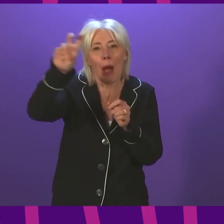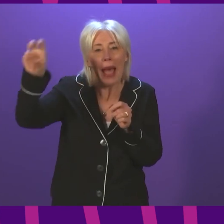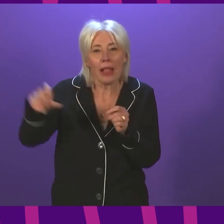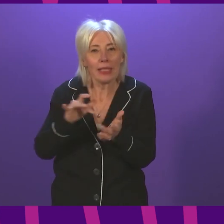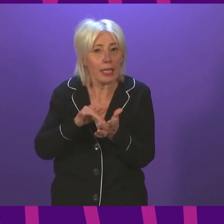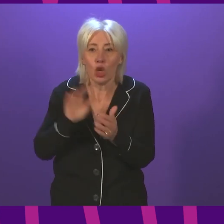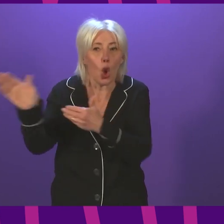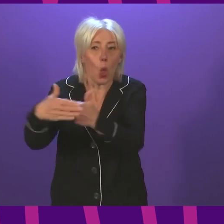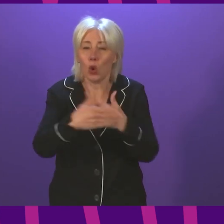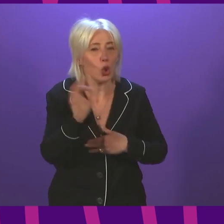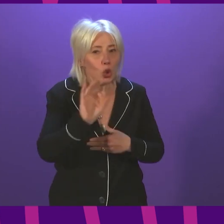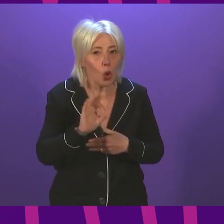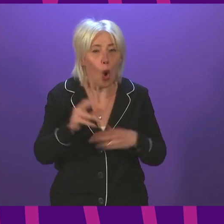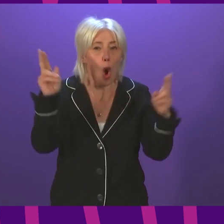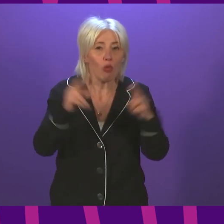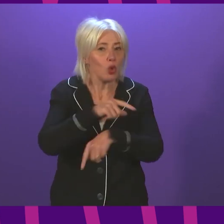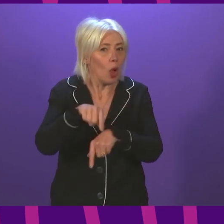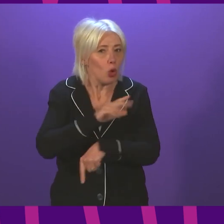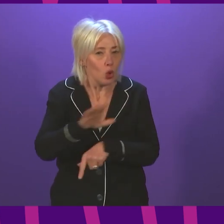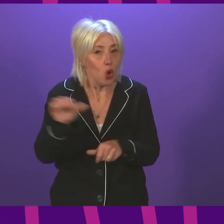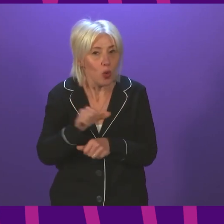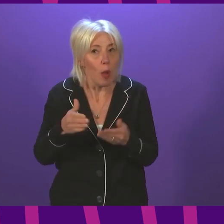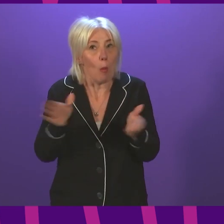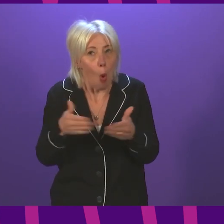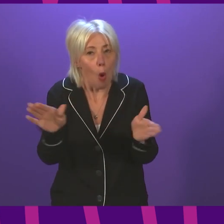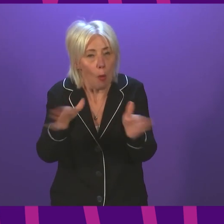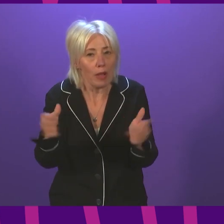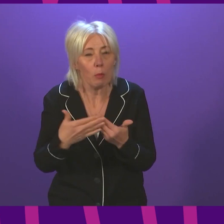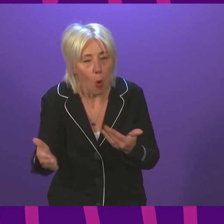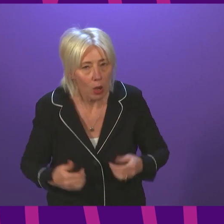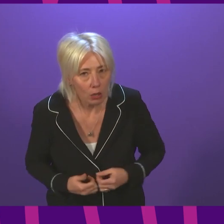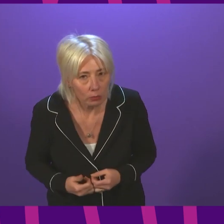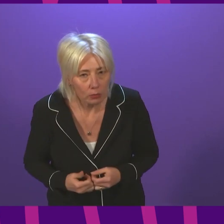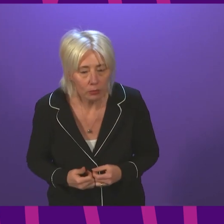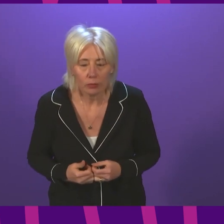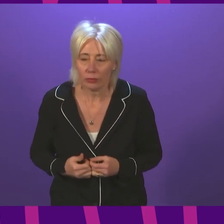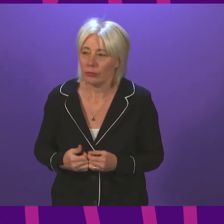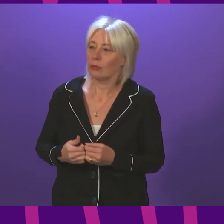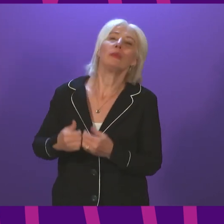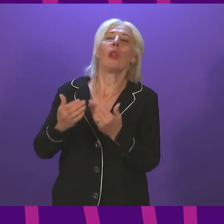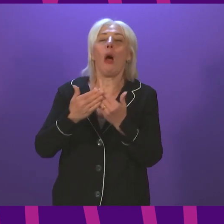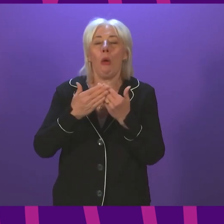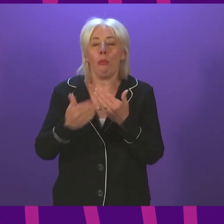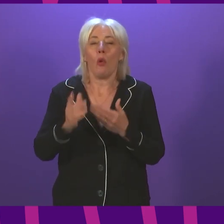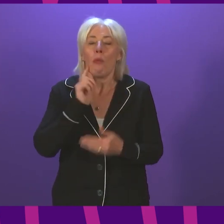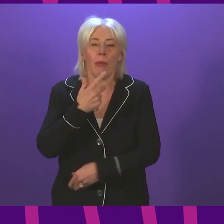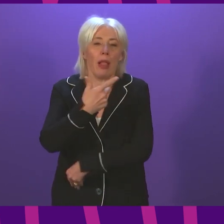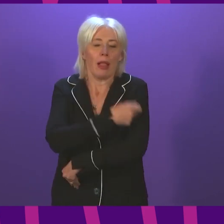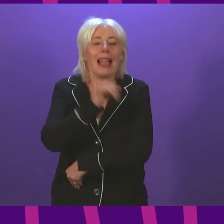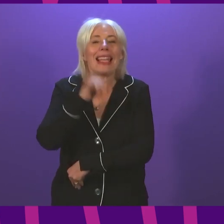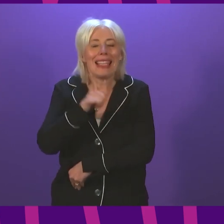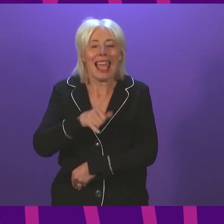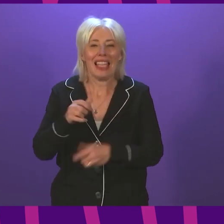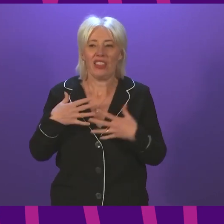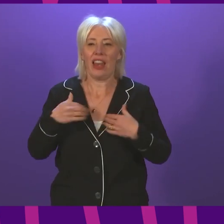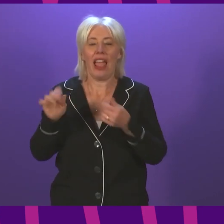not closing them or reducing their hours. First Minister. As more and more people are vaccinated, of course, health boards will change the